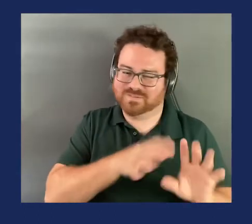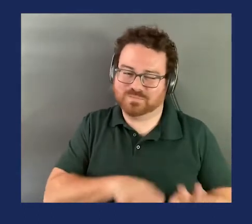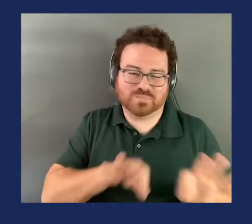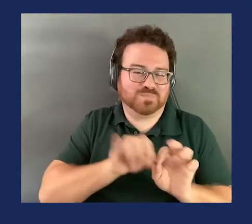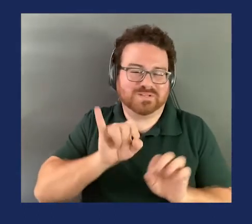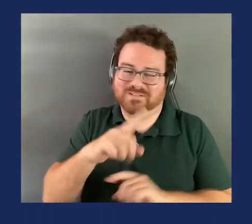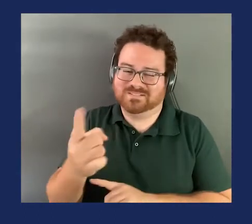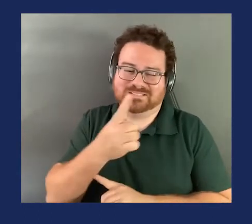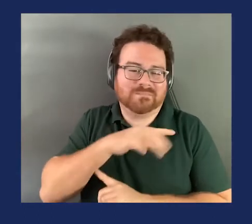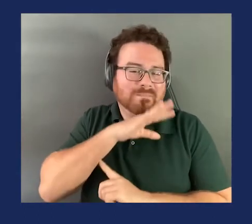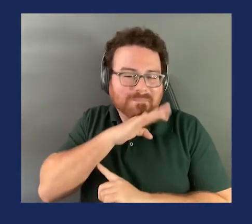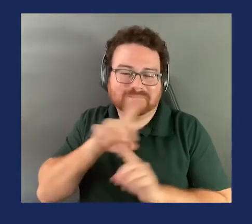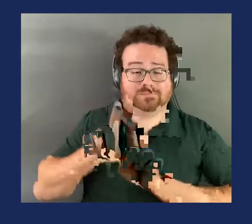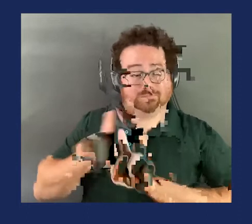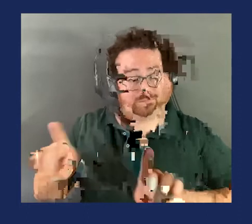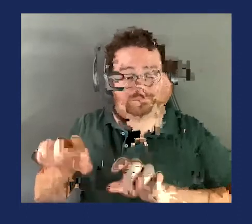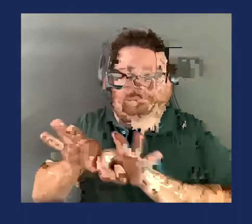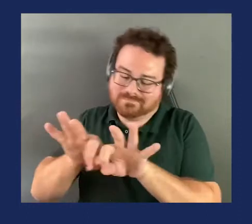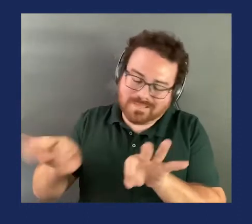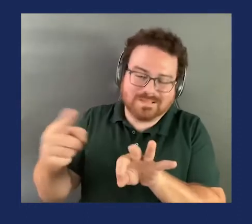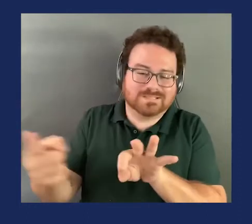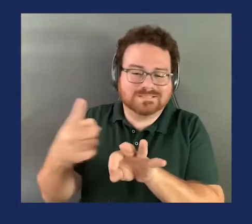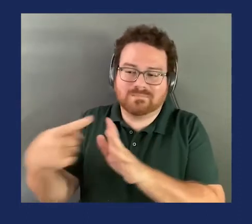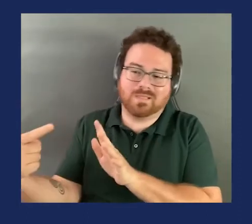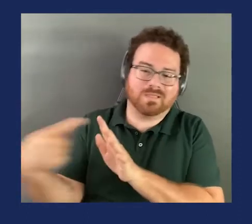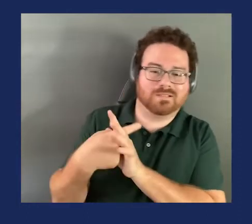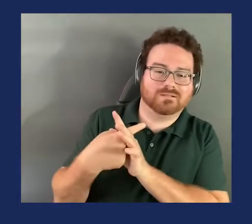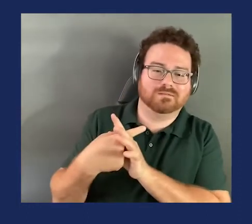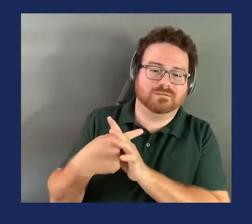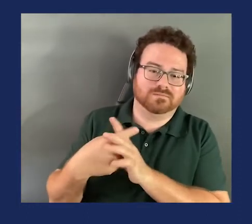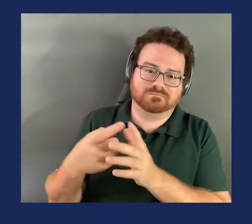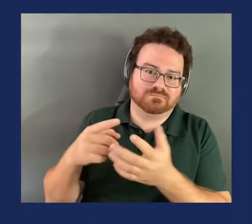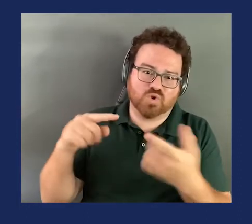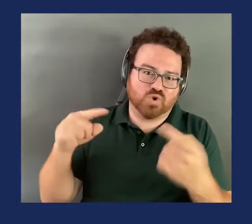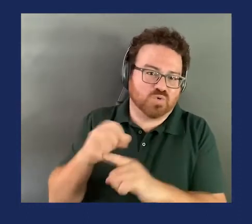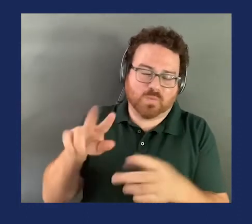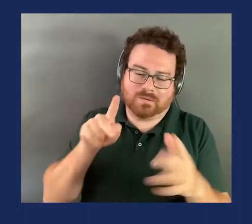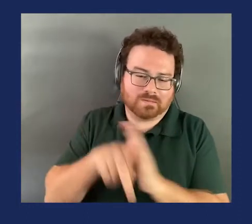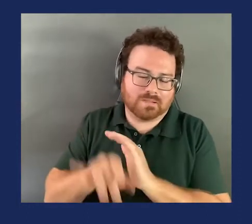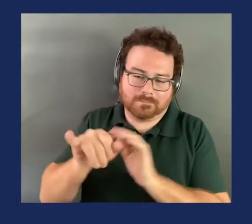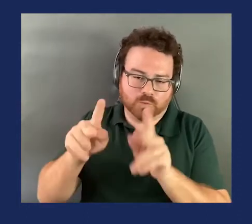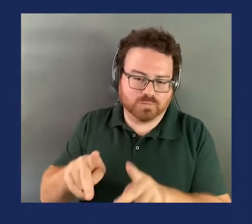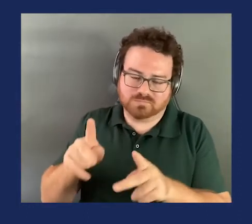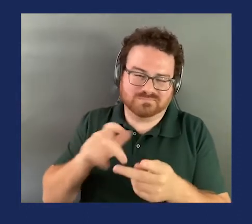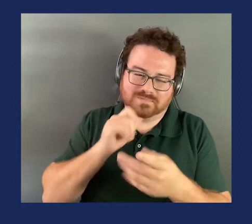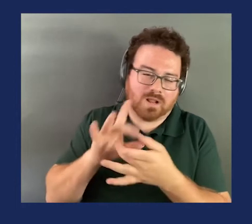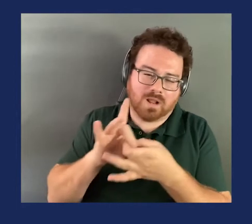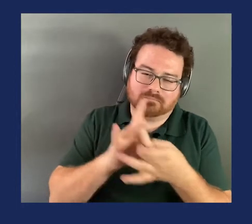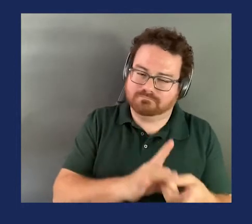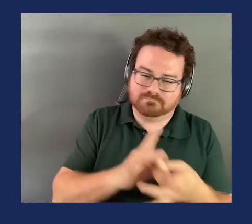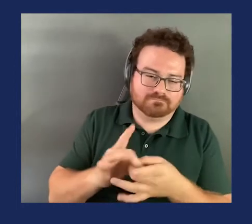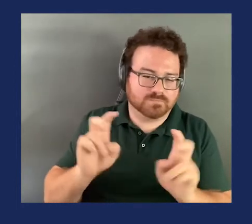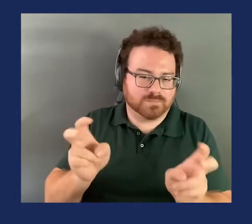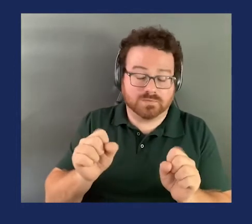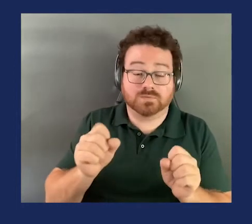I support your amendment to remove the language and yield back the remainder of my time. Commissioner